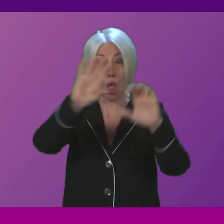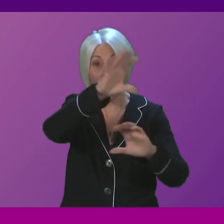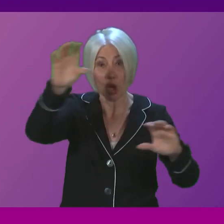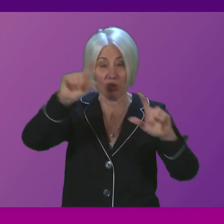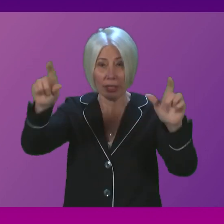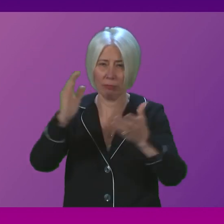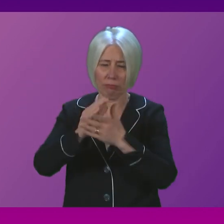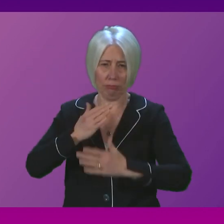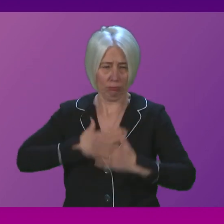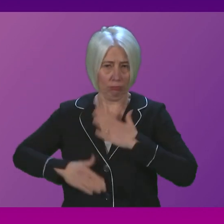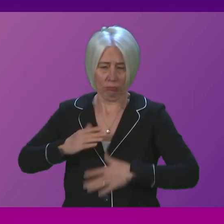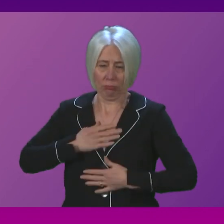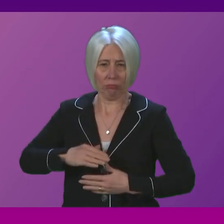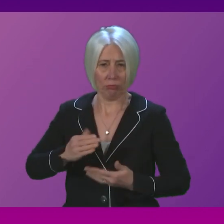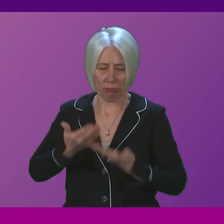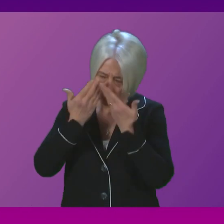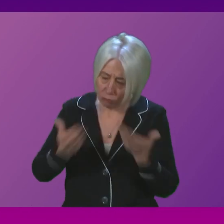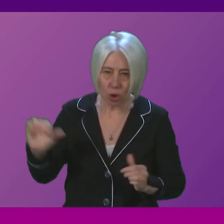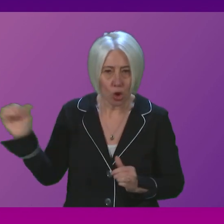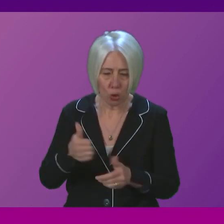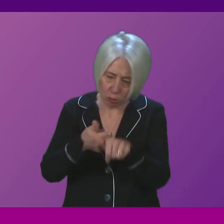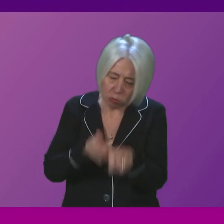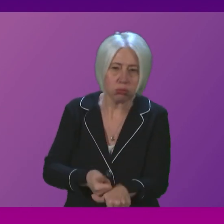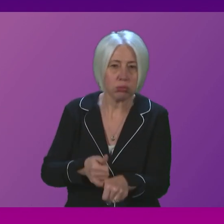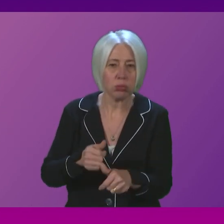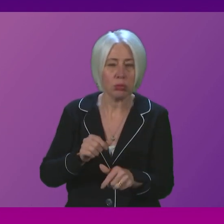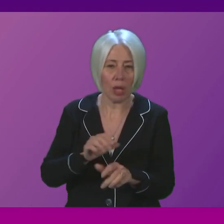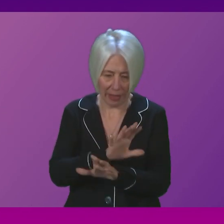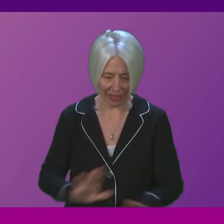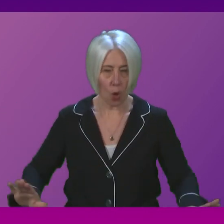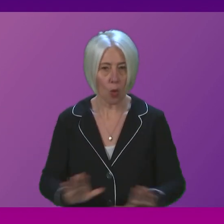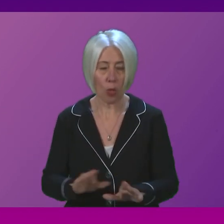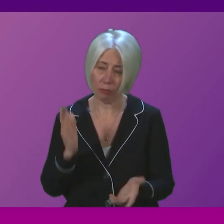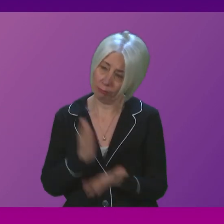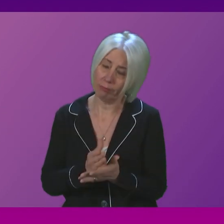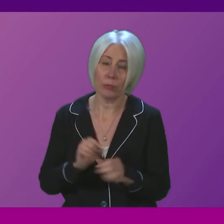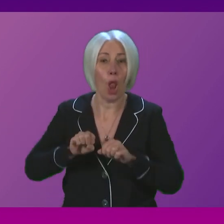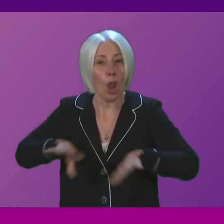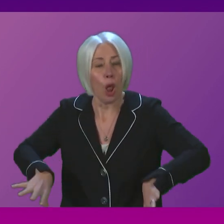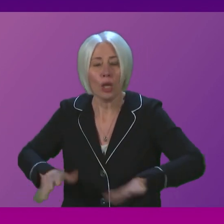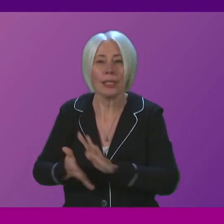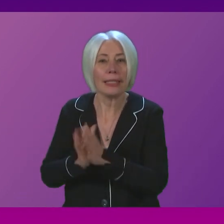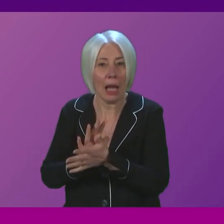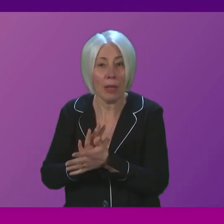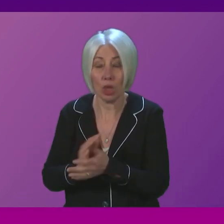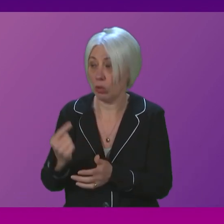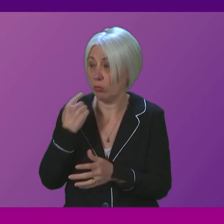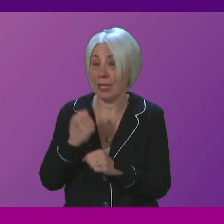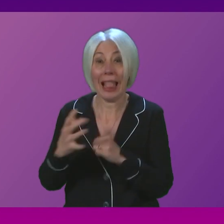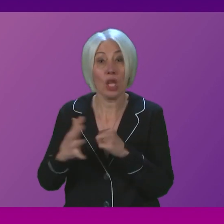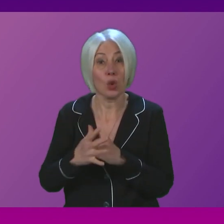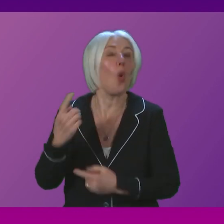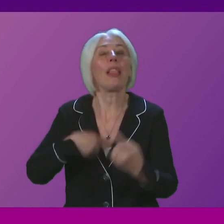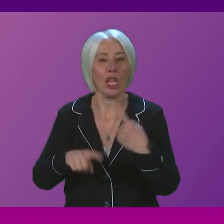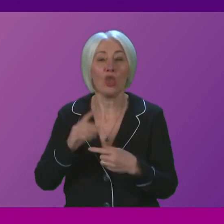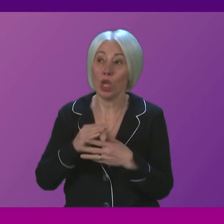obligation to those in the global south and that absolutely includes on the issue of loss and damage good progress was made in Glasgow last